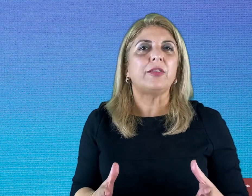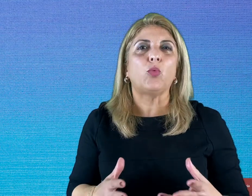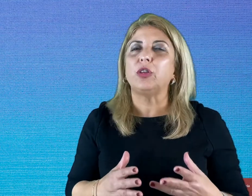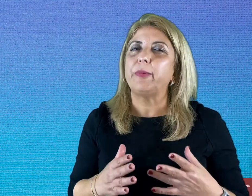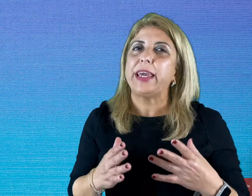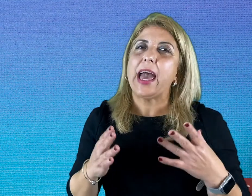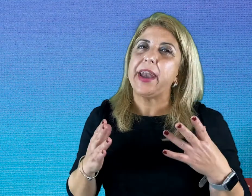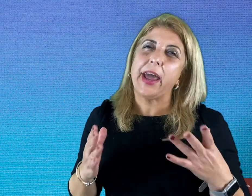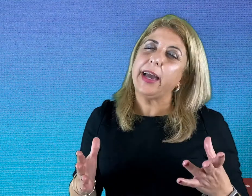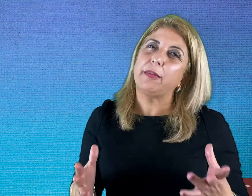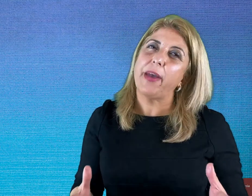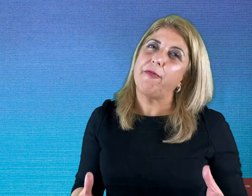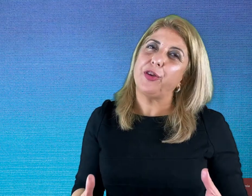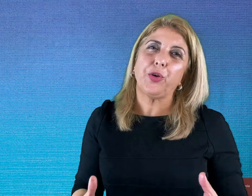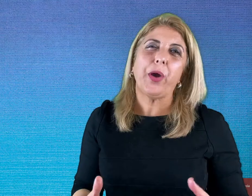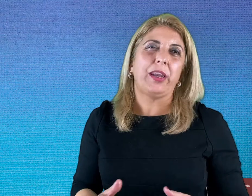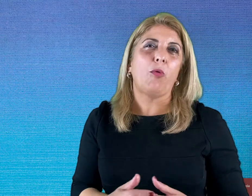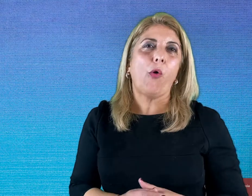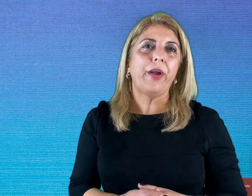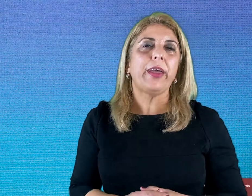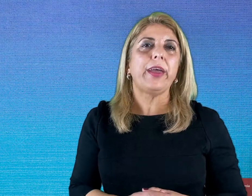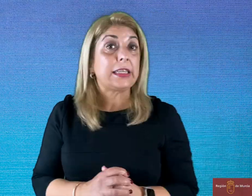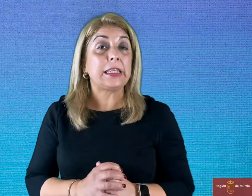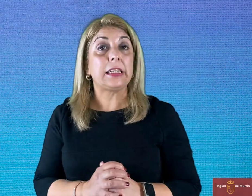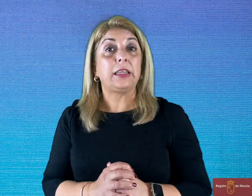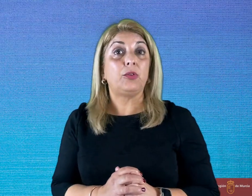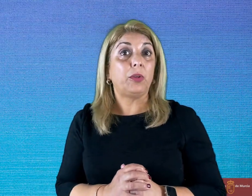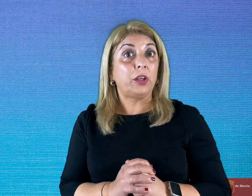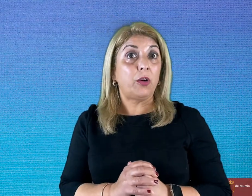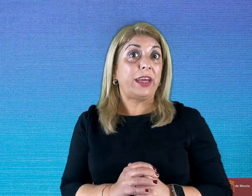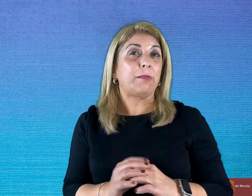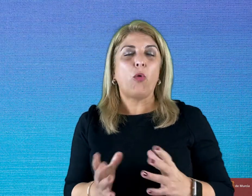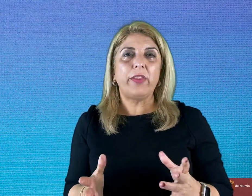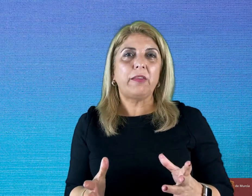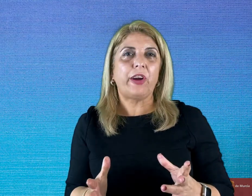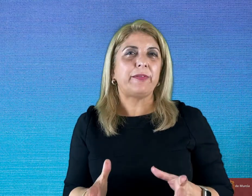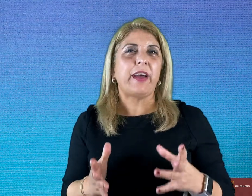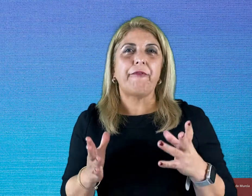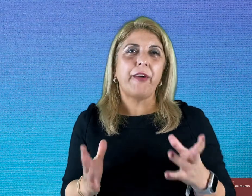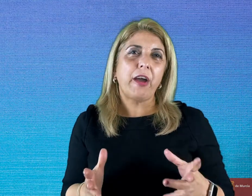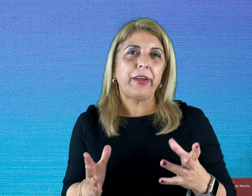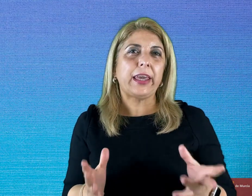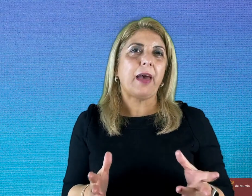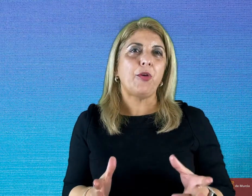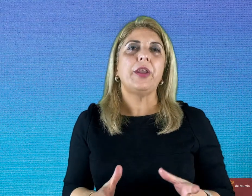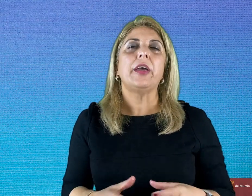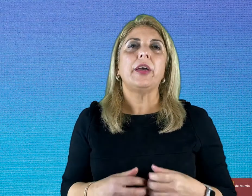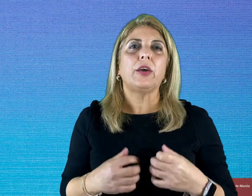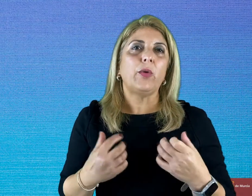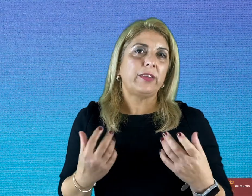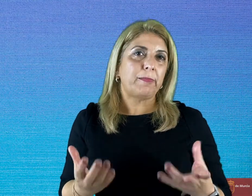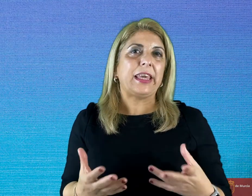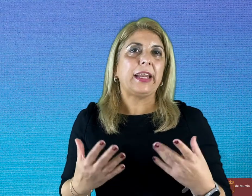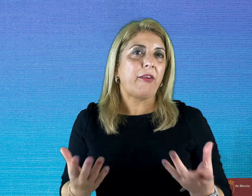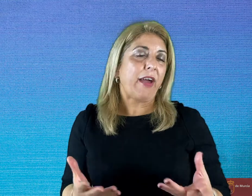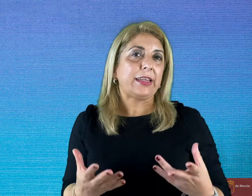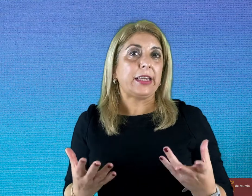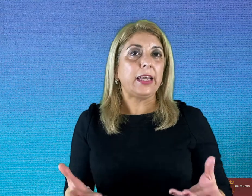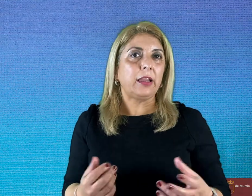won't be a nightmare for you anymore. You will know that model verbs are very common when speaking and writing in English.